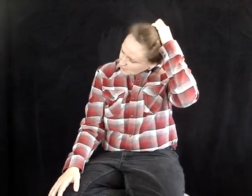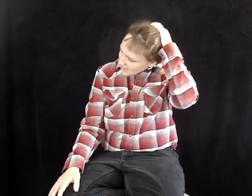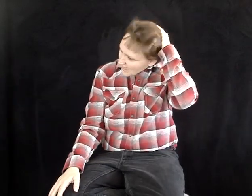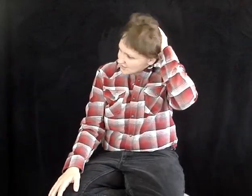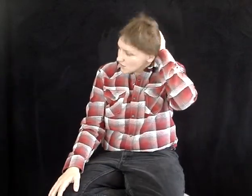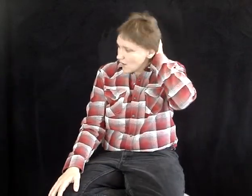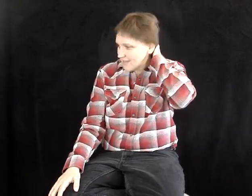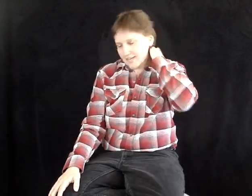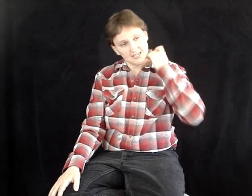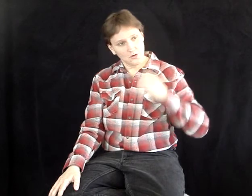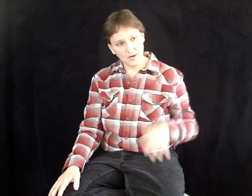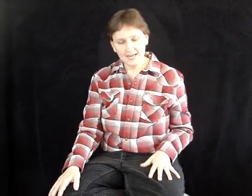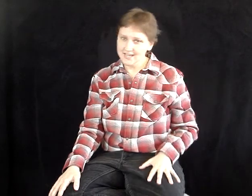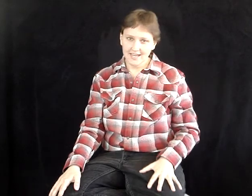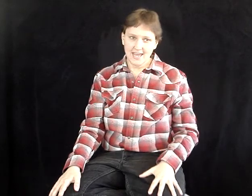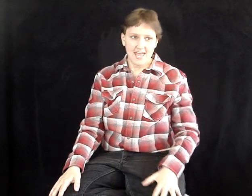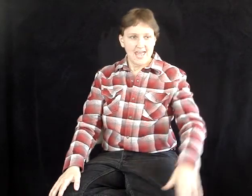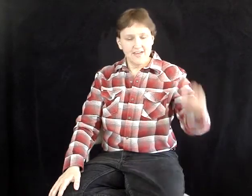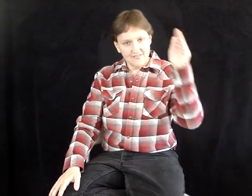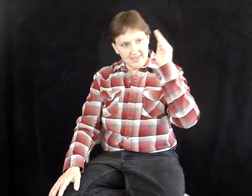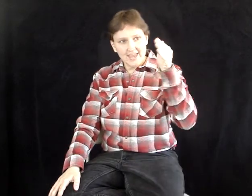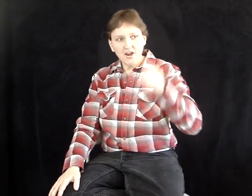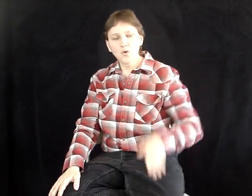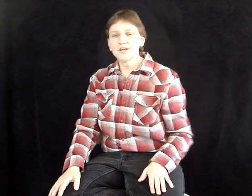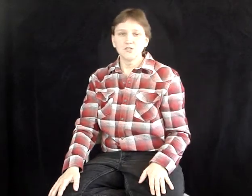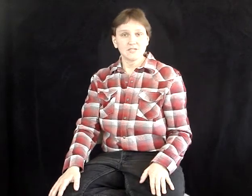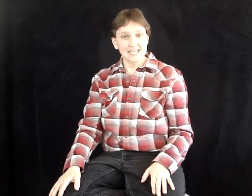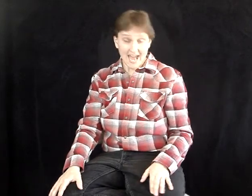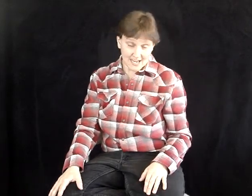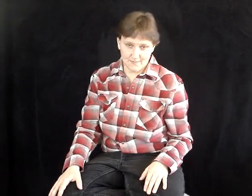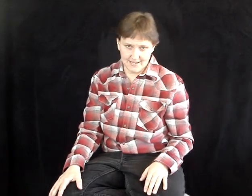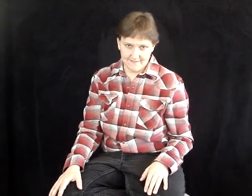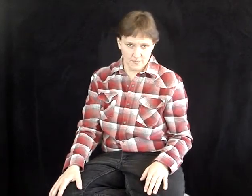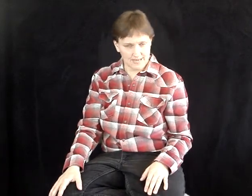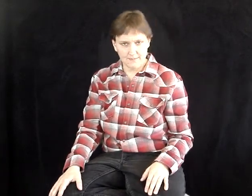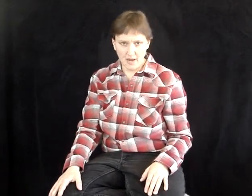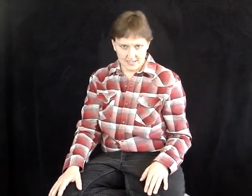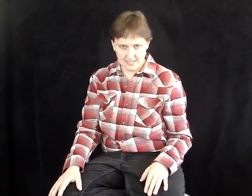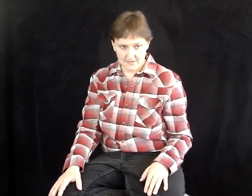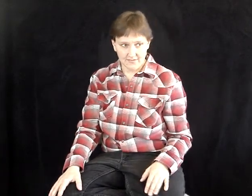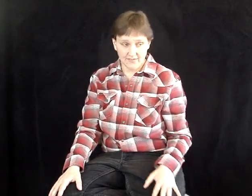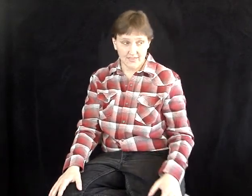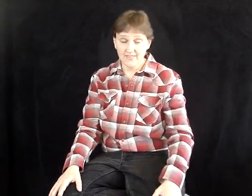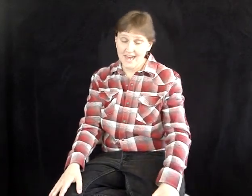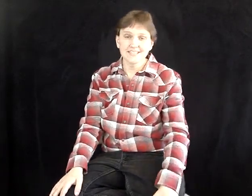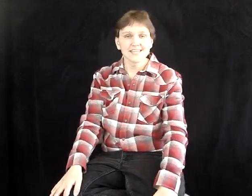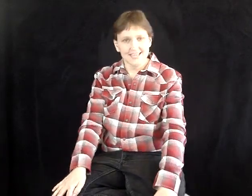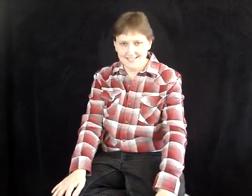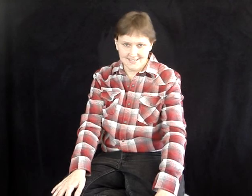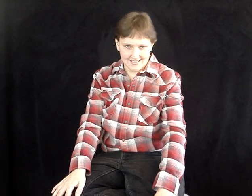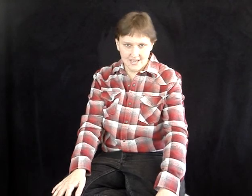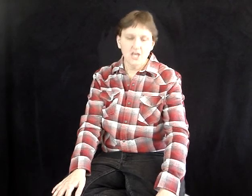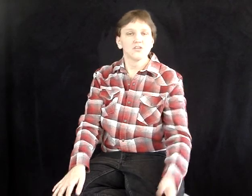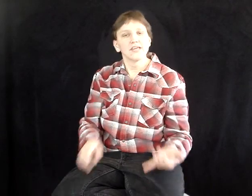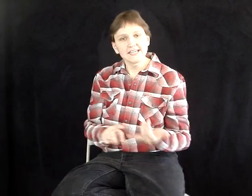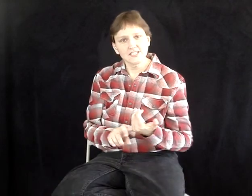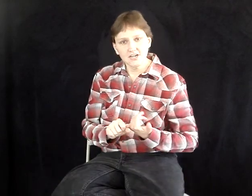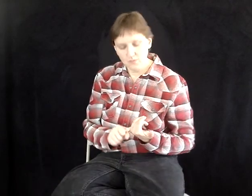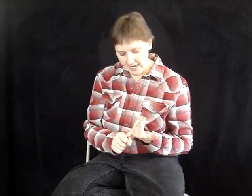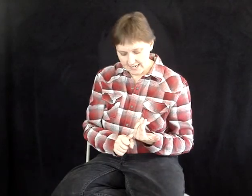with that. So, I thought, you know what? If they are going to attack me for being positive, then that is it. Then I started writing